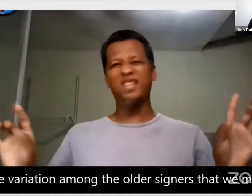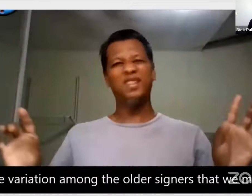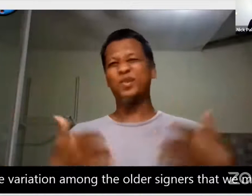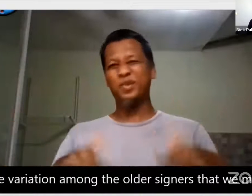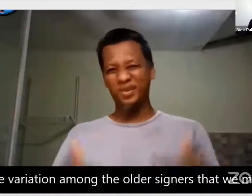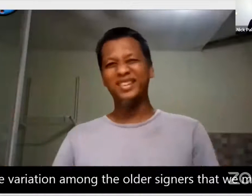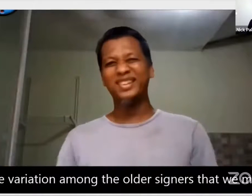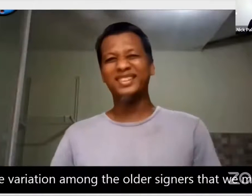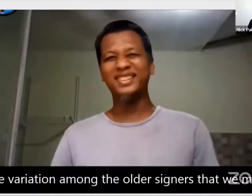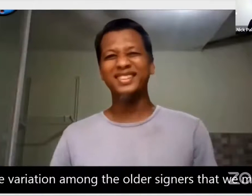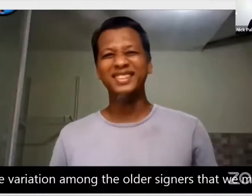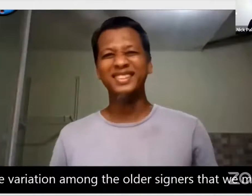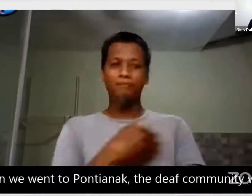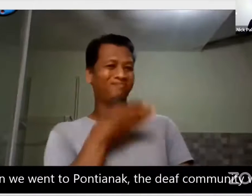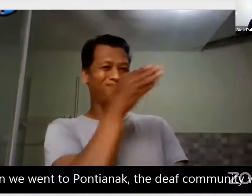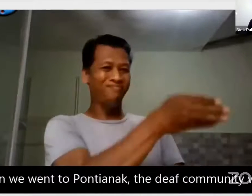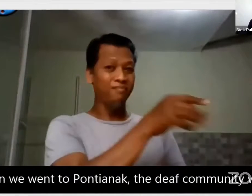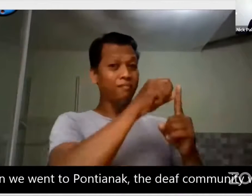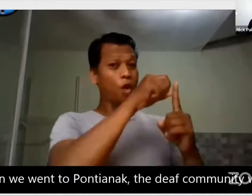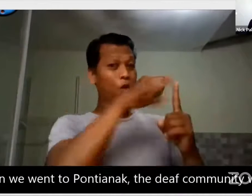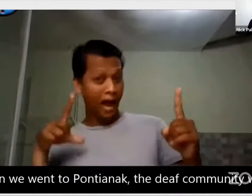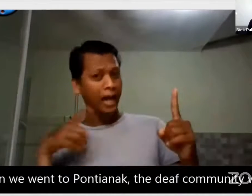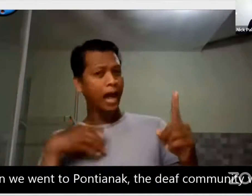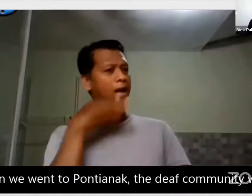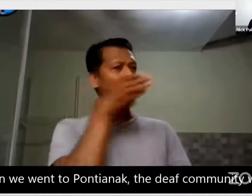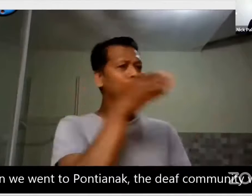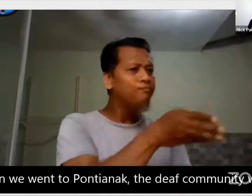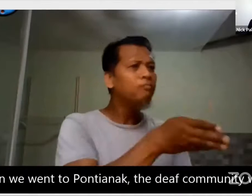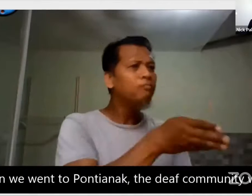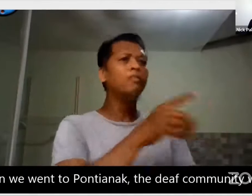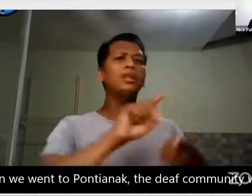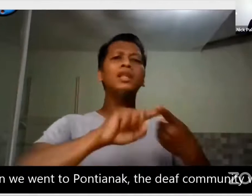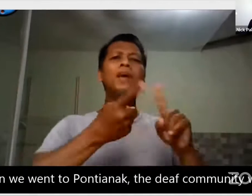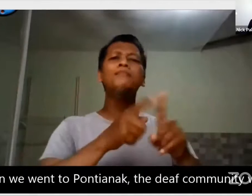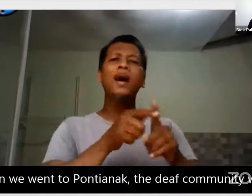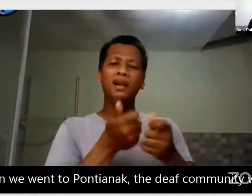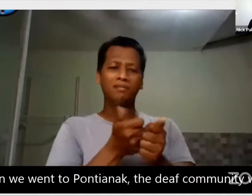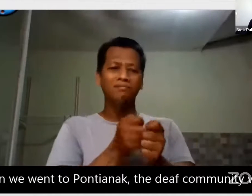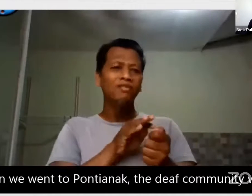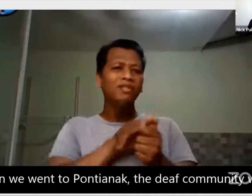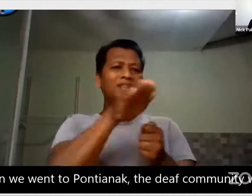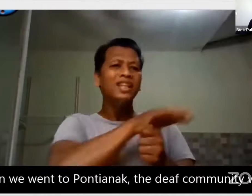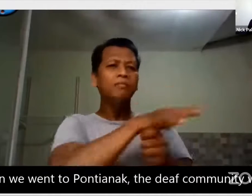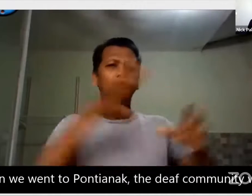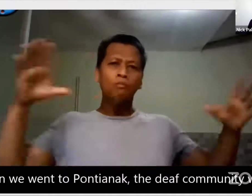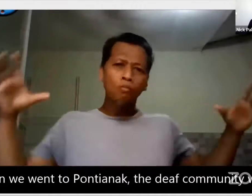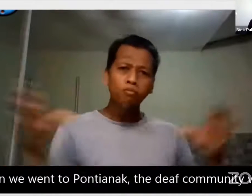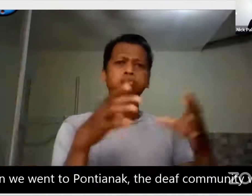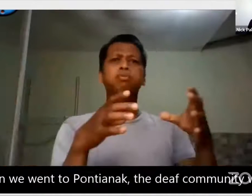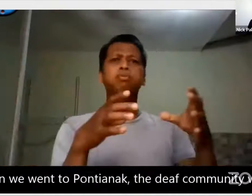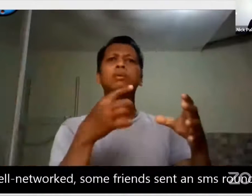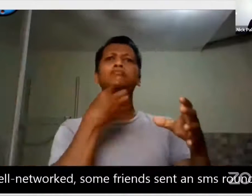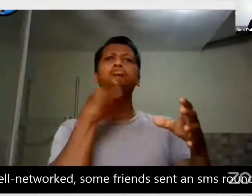So I felt there was more variation among the older signers that we met. When we went to Pontinac, the deaf community